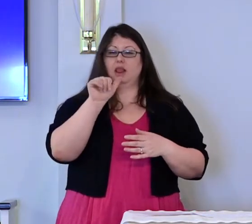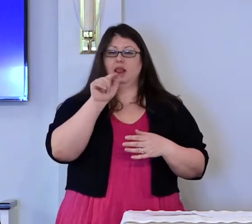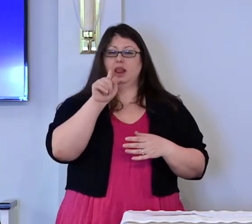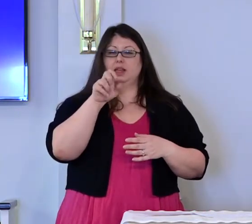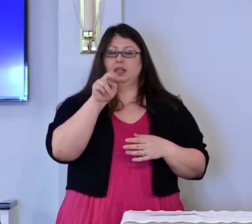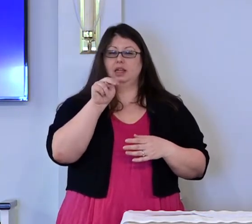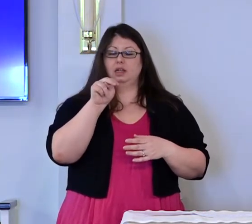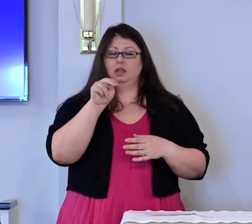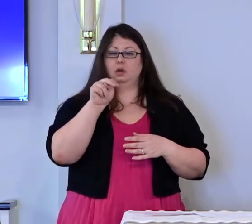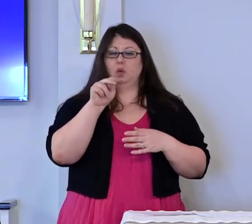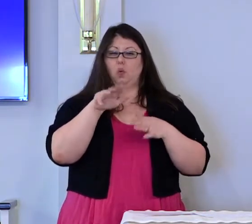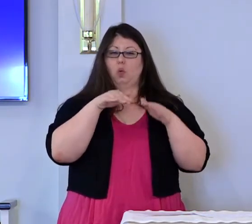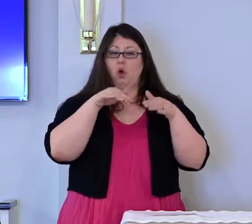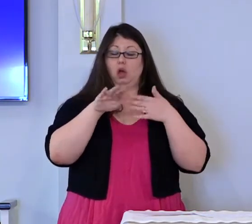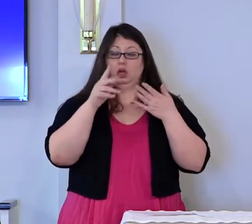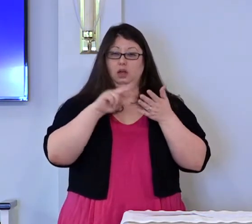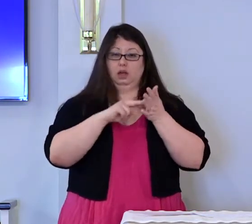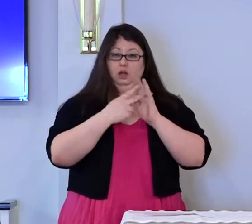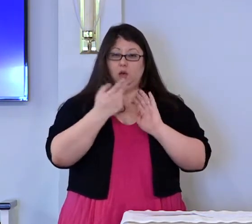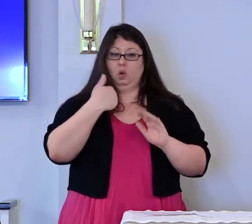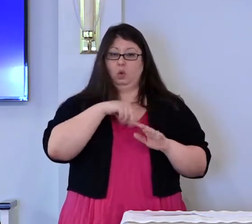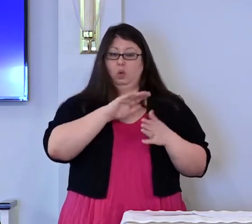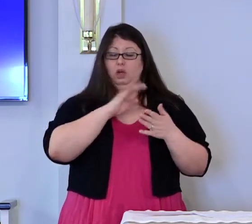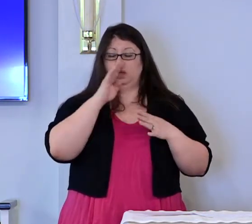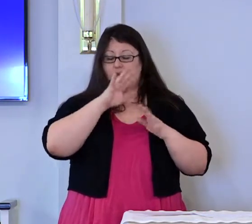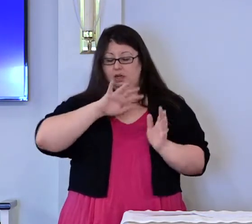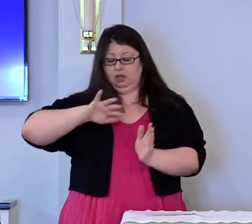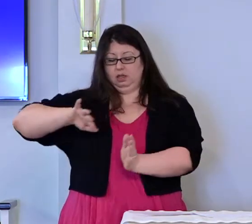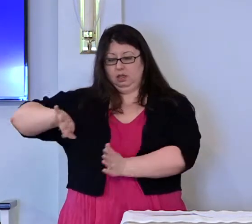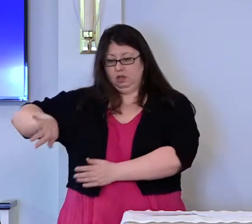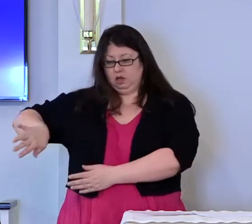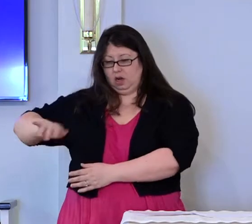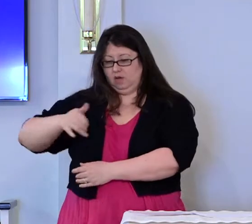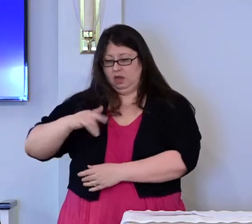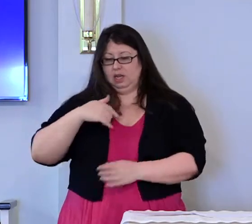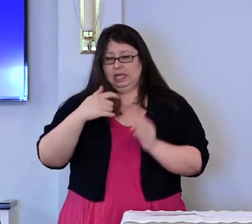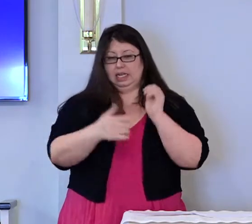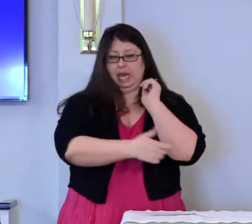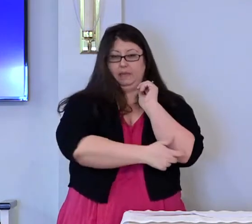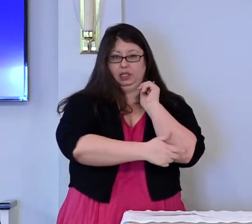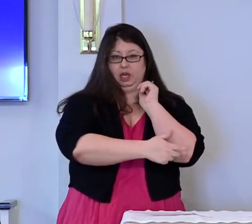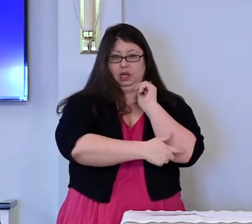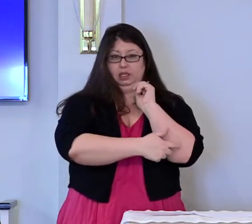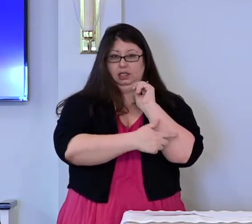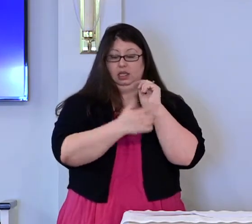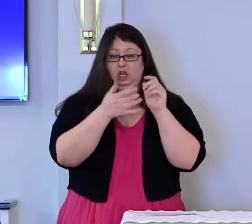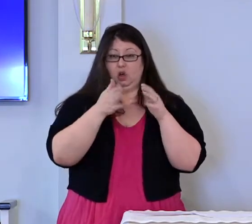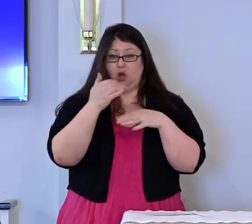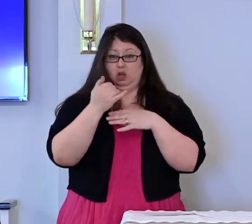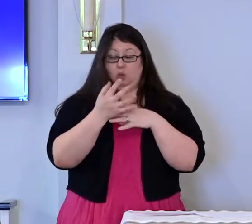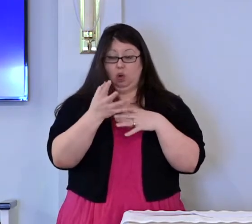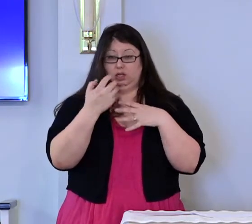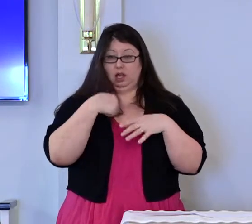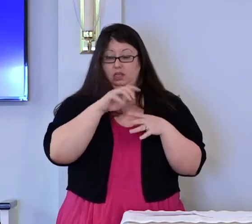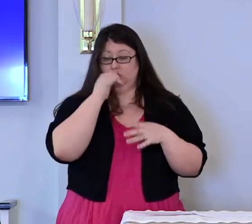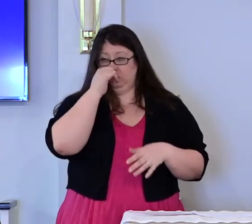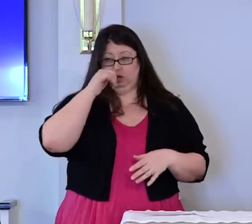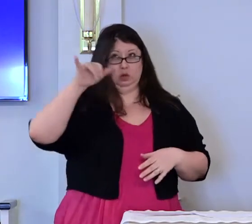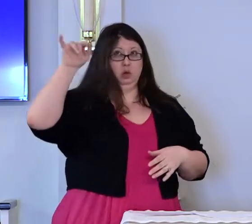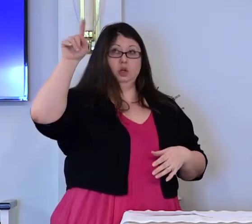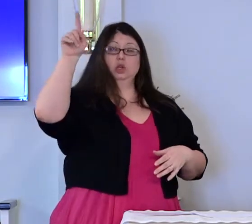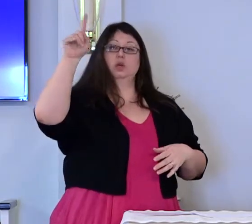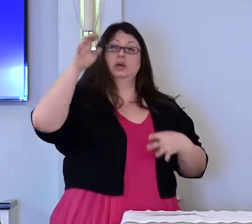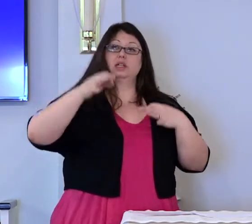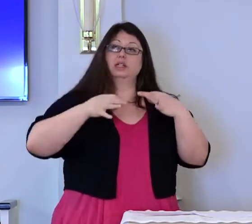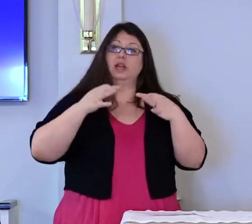that we may turn from all that tempts us to turn our back on you and